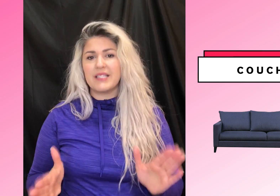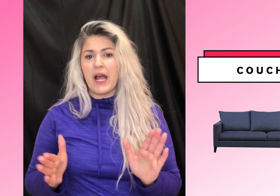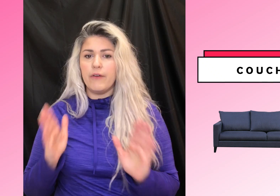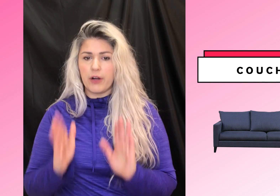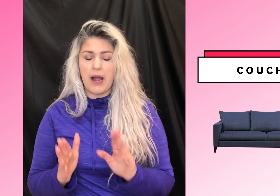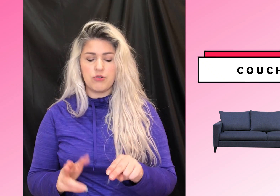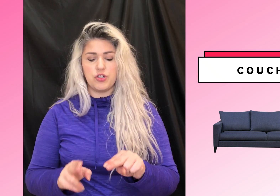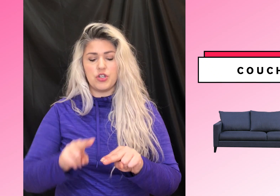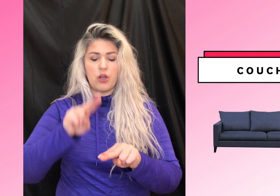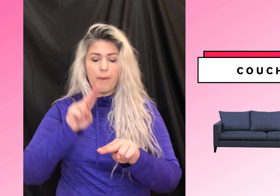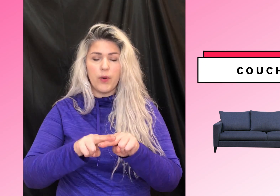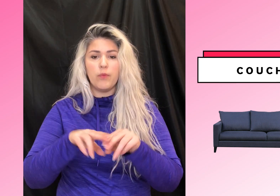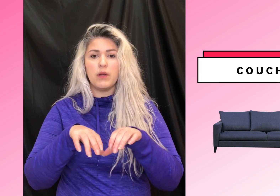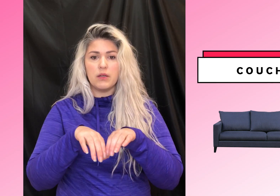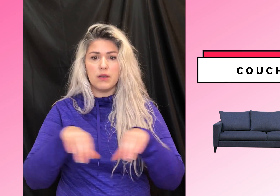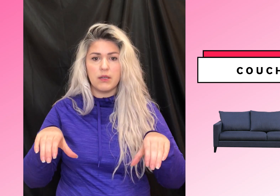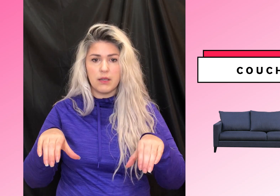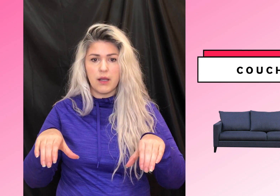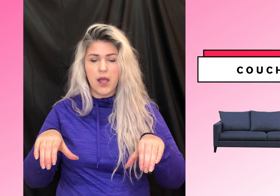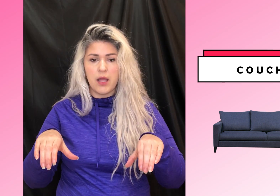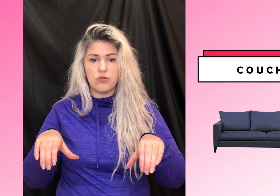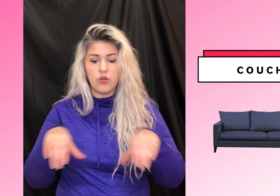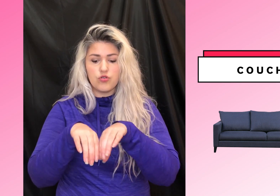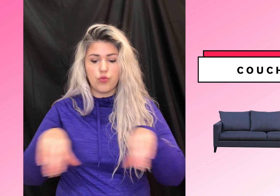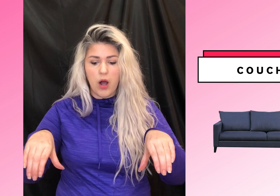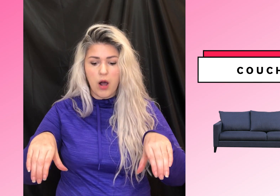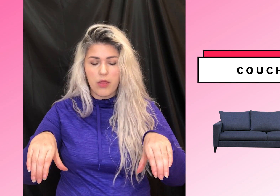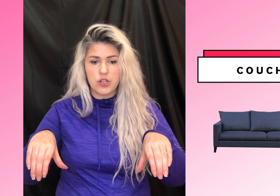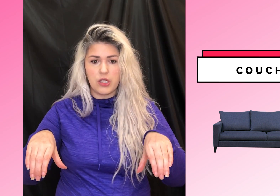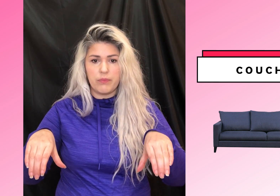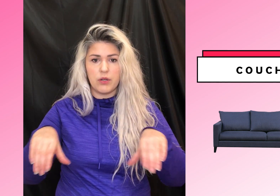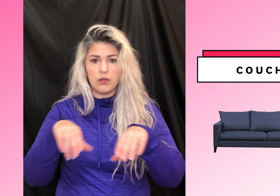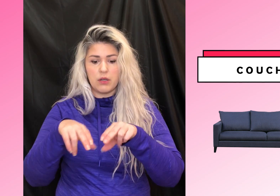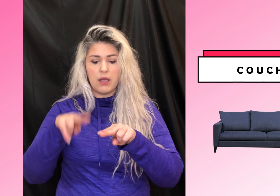sign for couch, you just go boom and draw the shape. Okay.